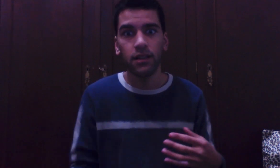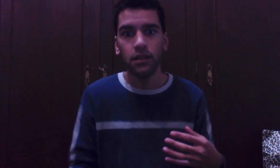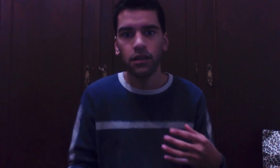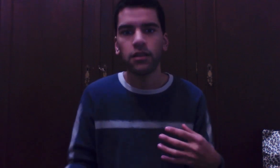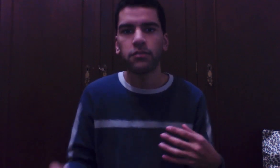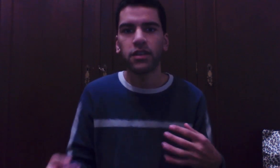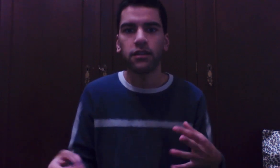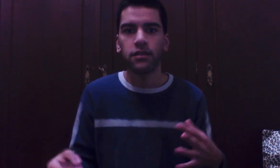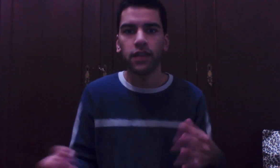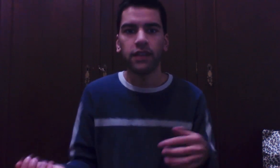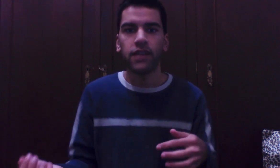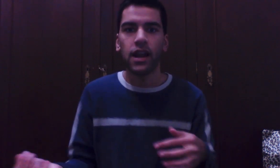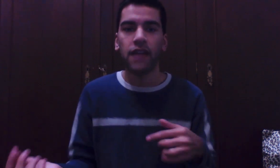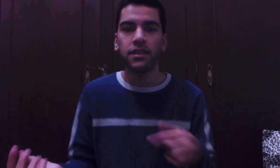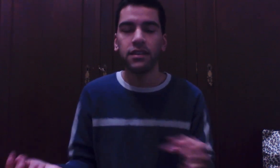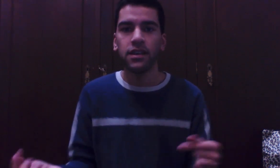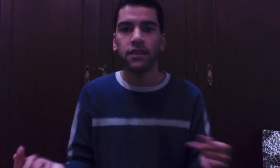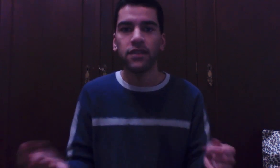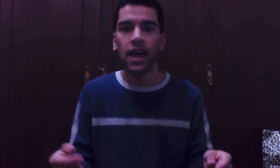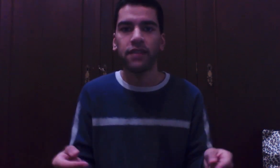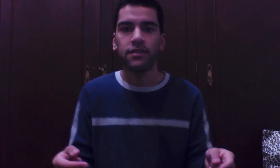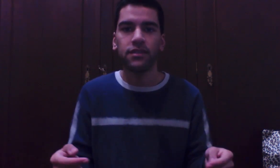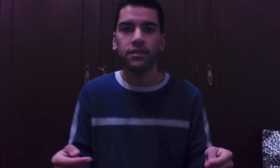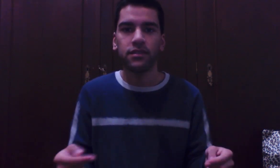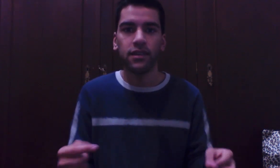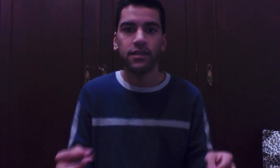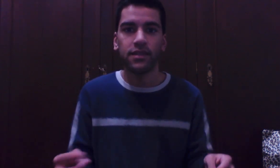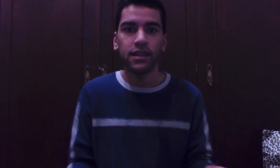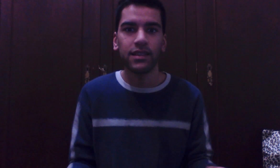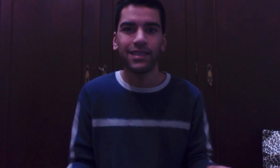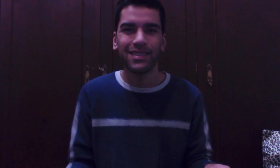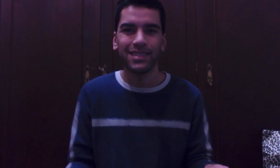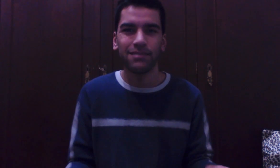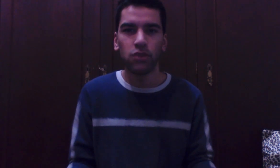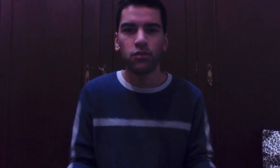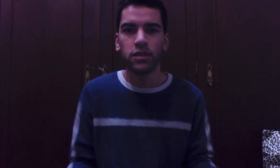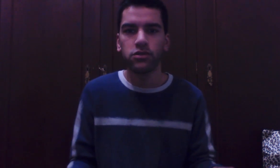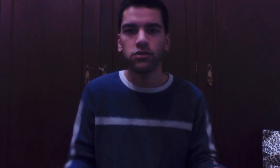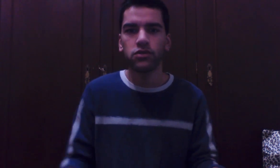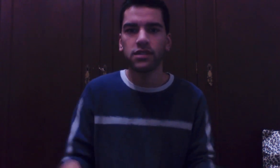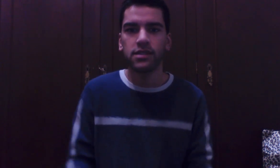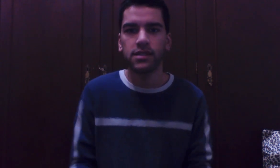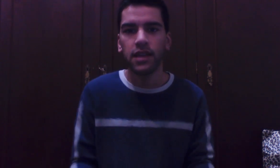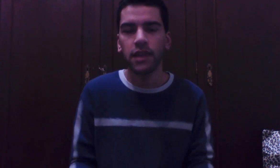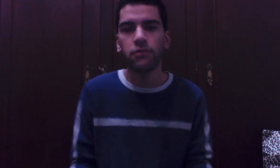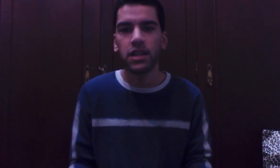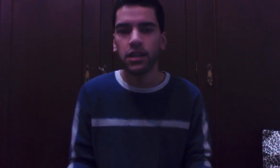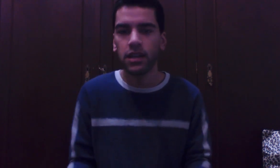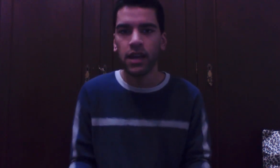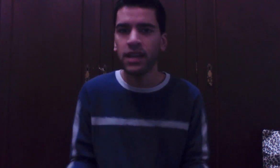because like I said I didn't even had a Single moment to just sit and read any